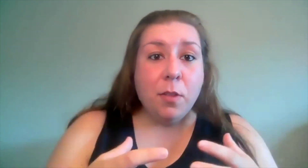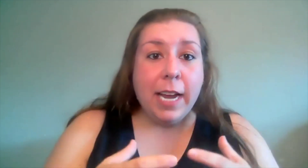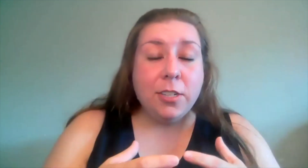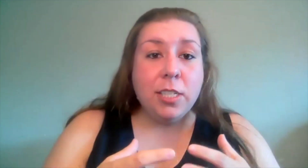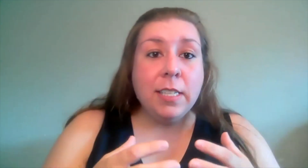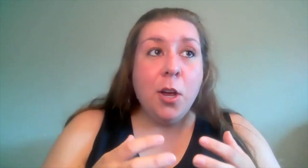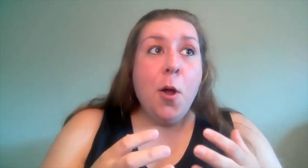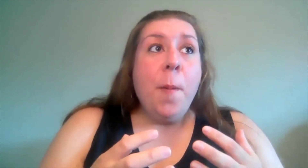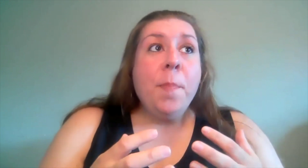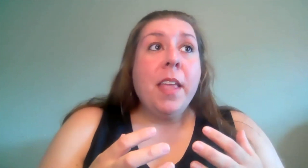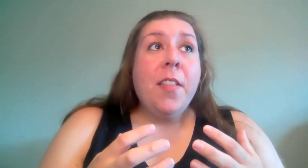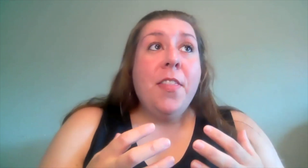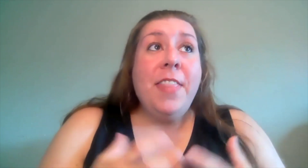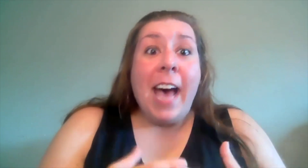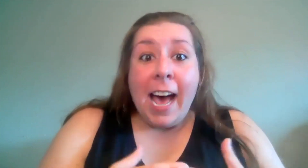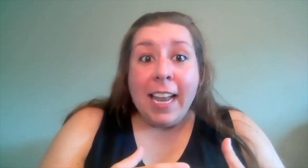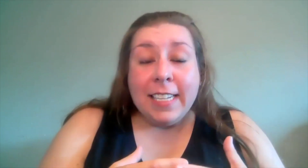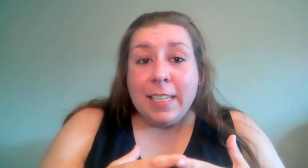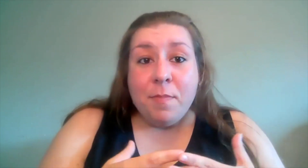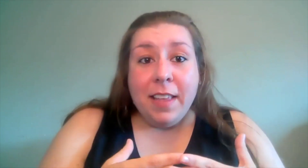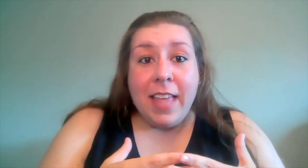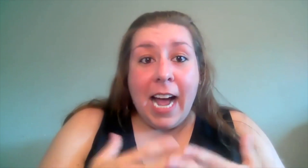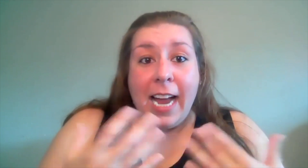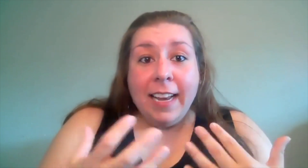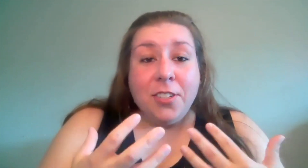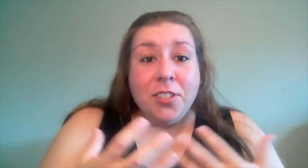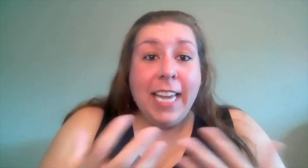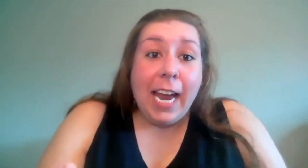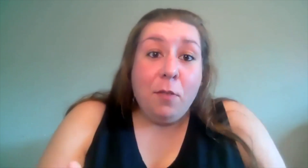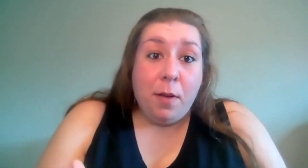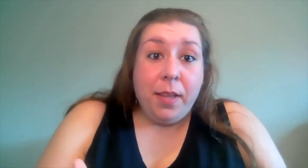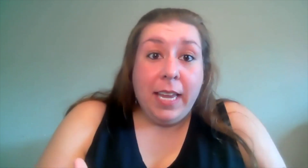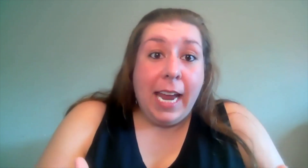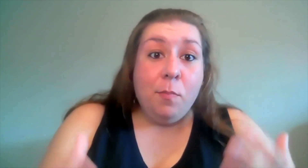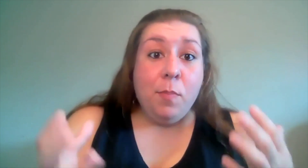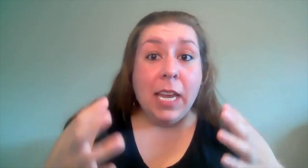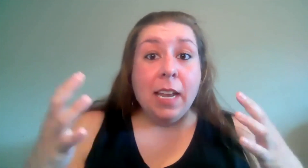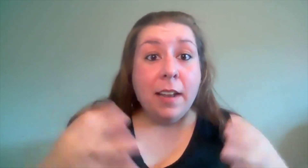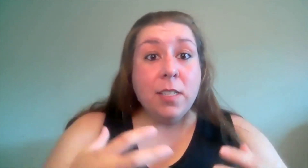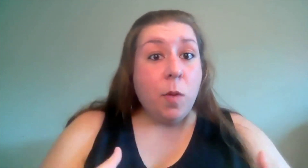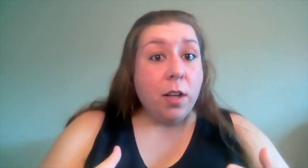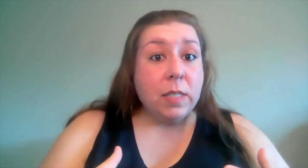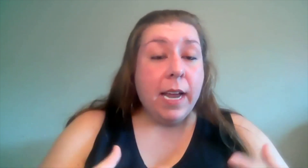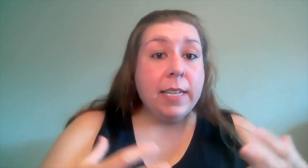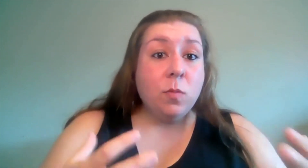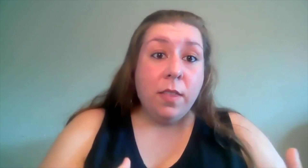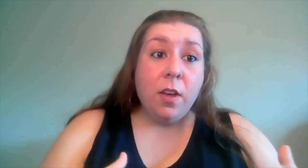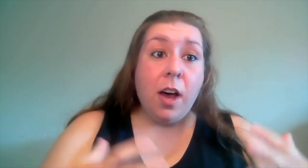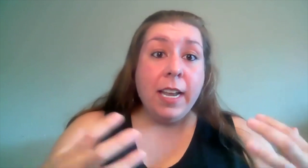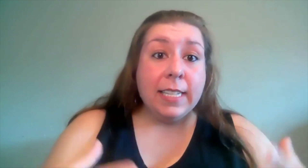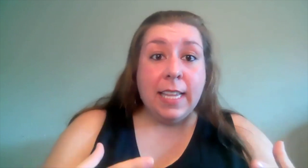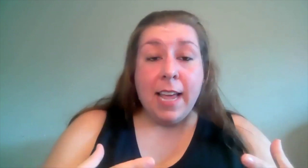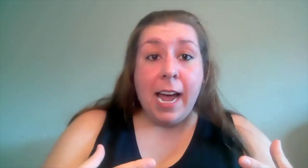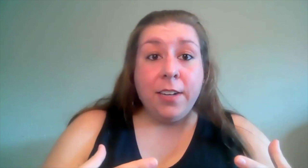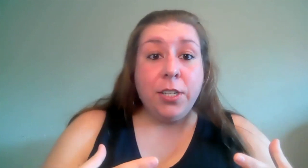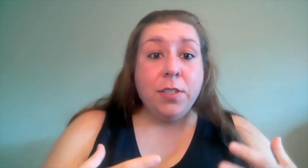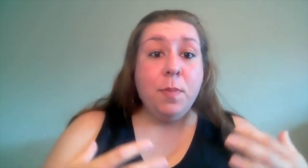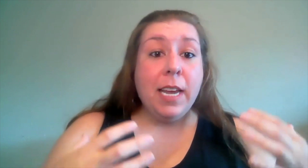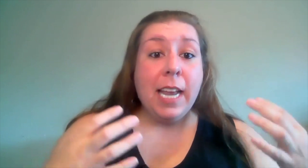locations that is something that i just can't replicate being in a small space with the audience and the actors being